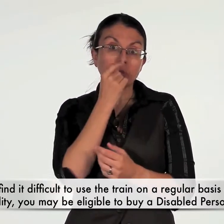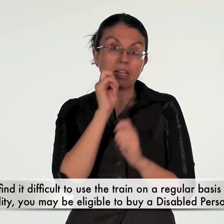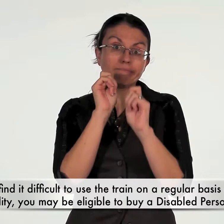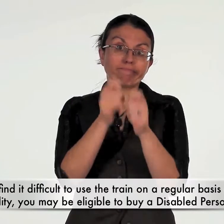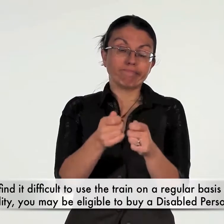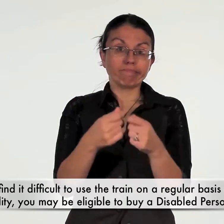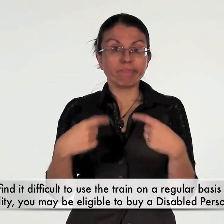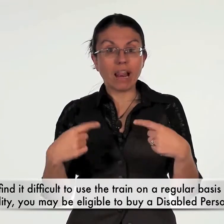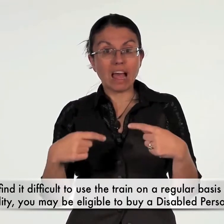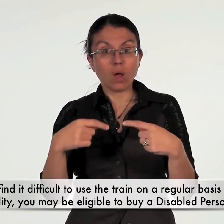persons rail card